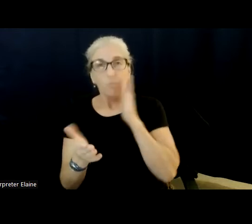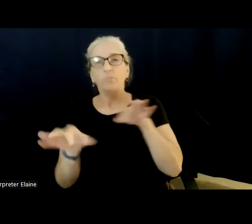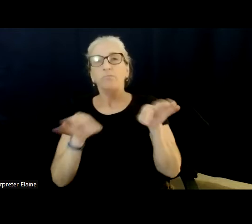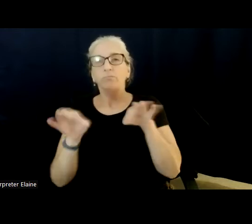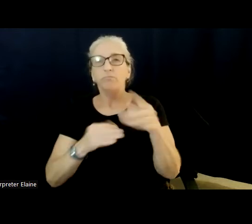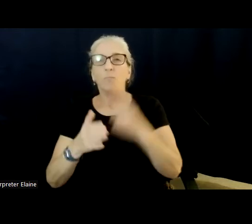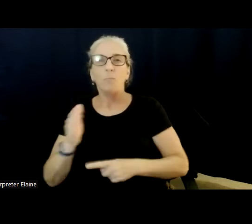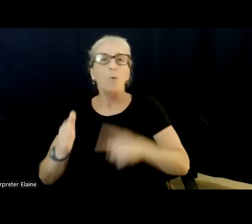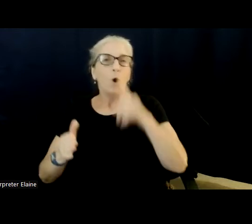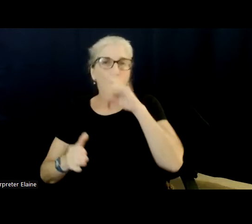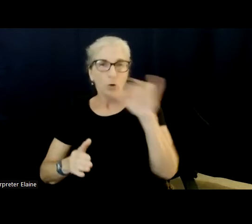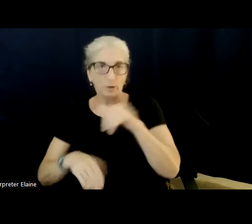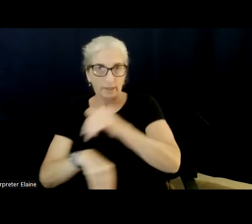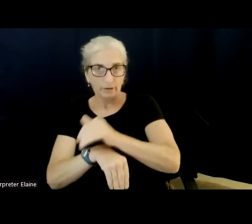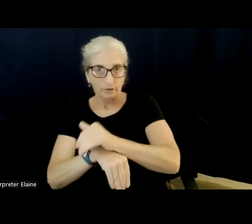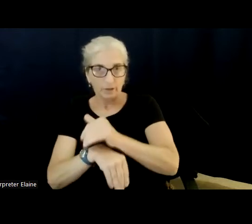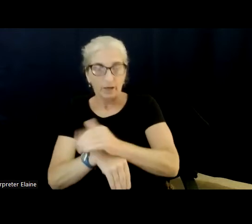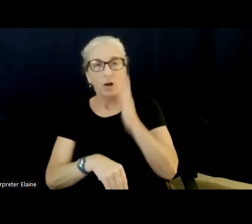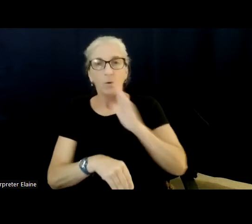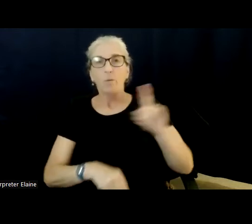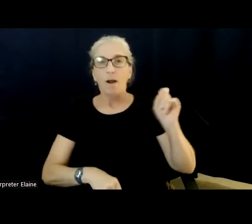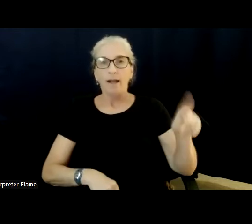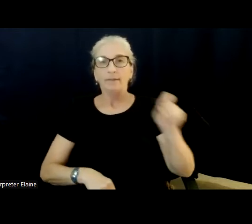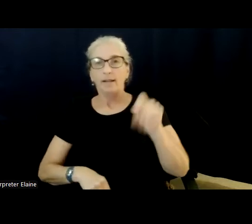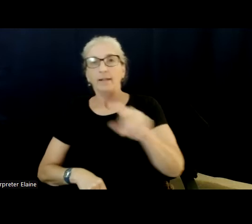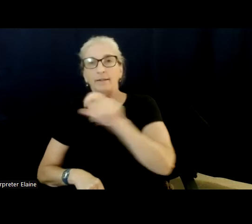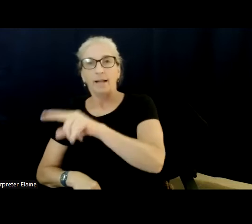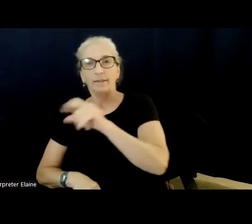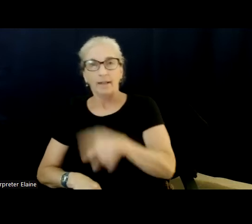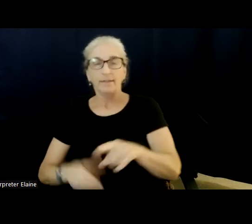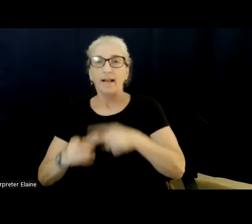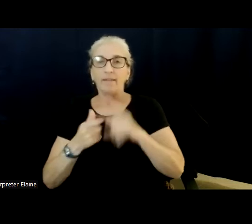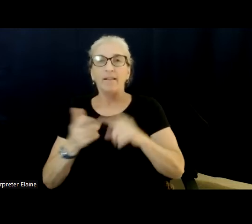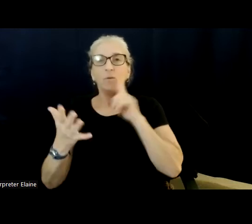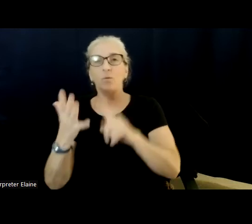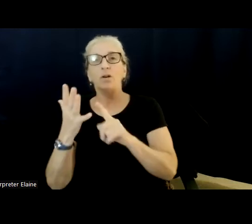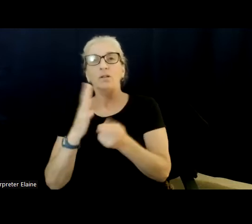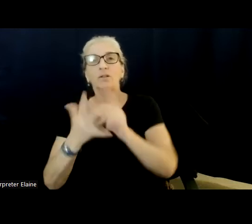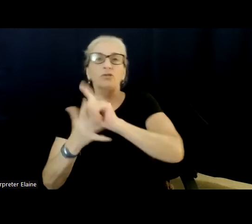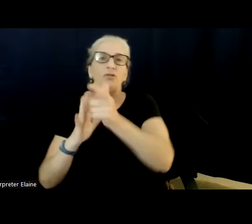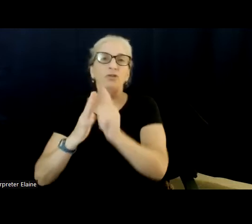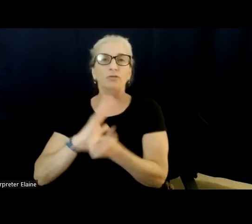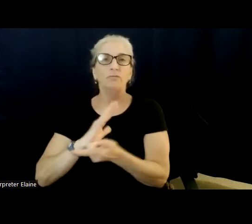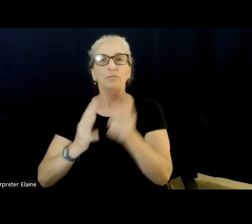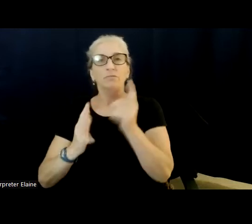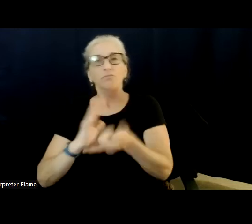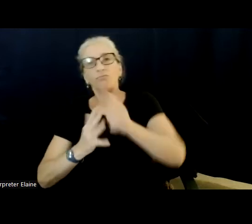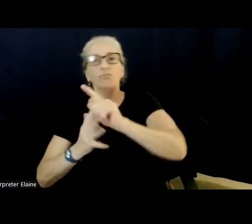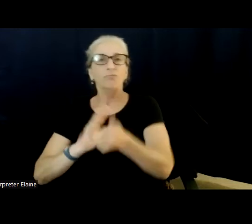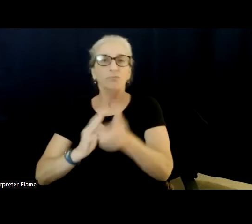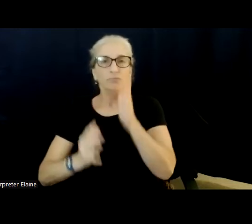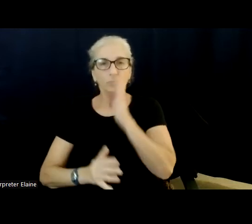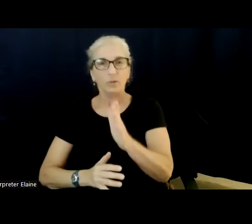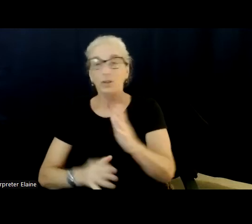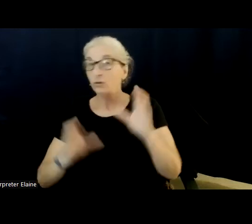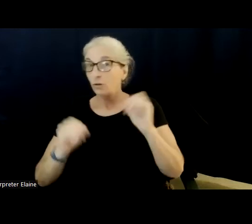question. And they'll go in rotating order so no one always has to answer first or last. First, we'll hear from candidates from the 8th District,